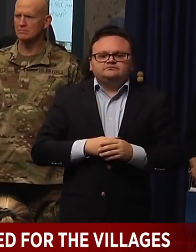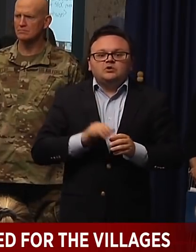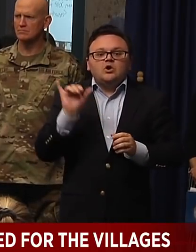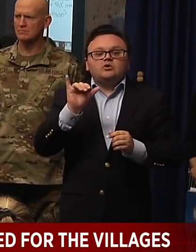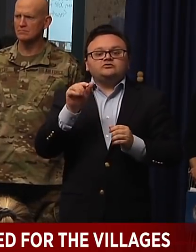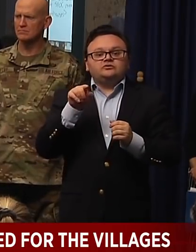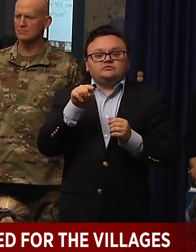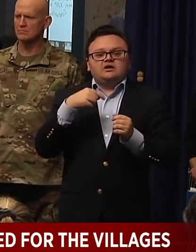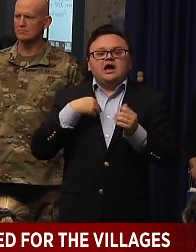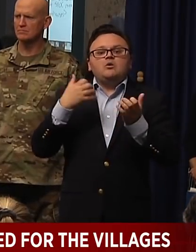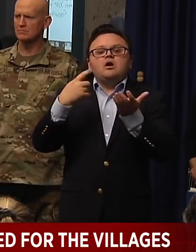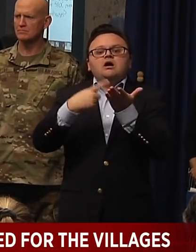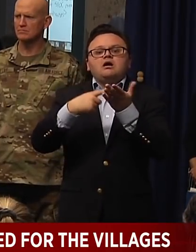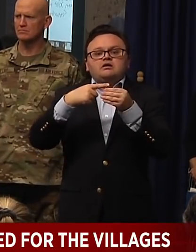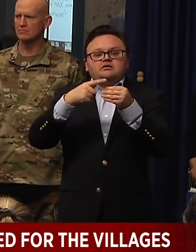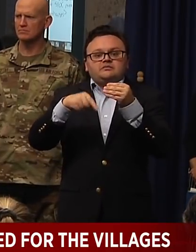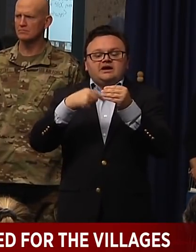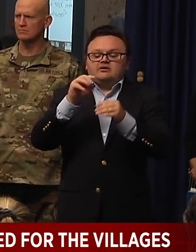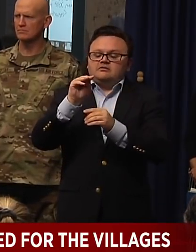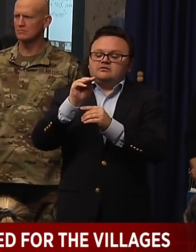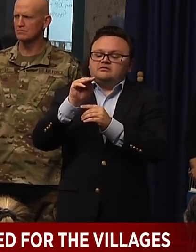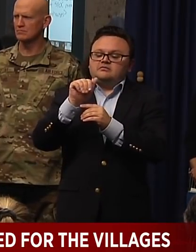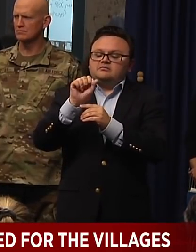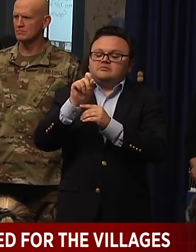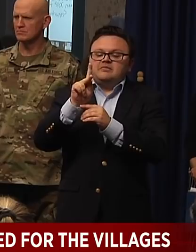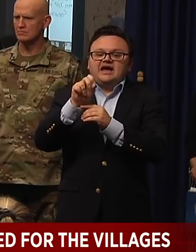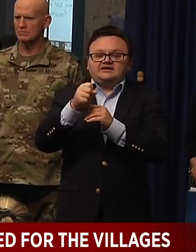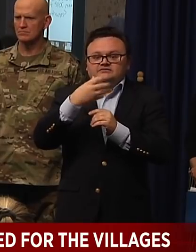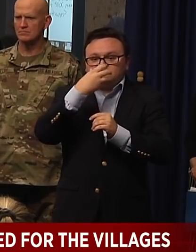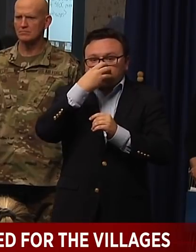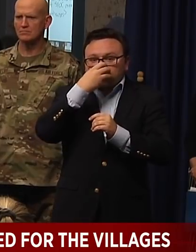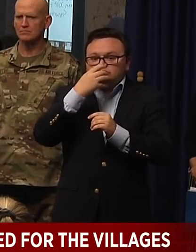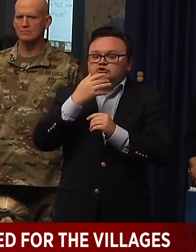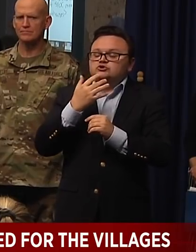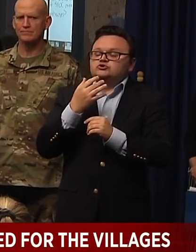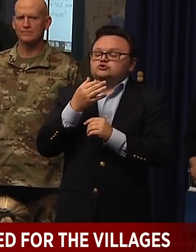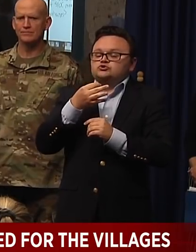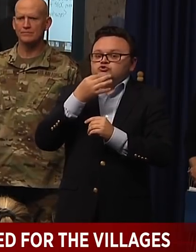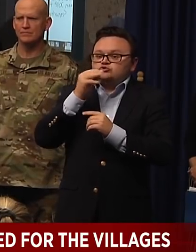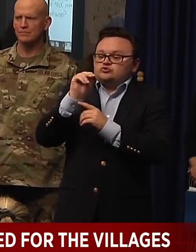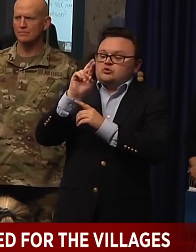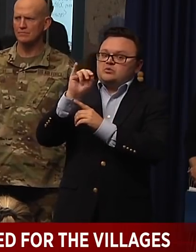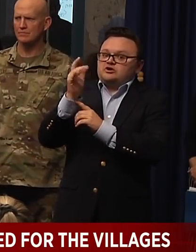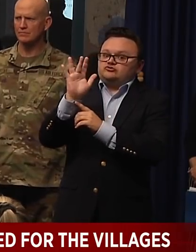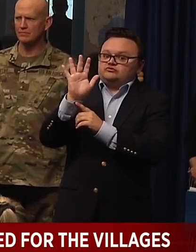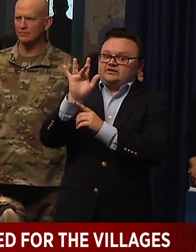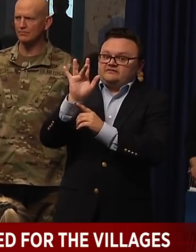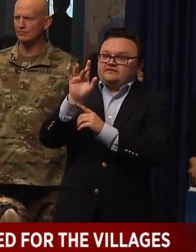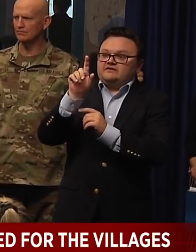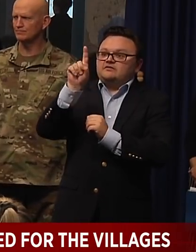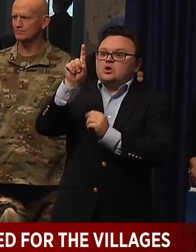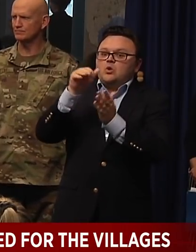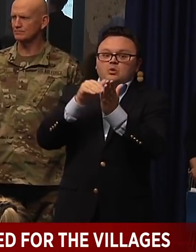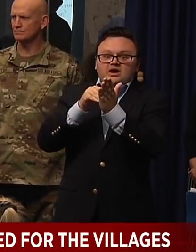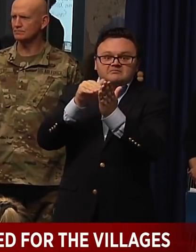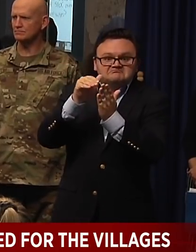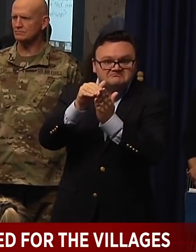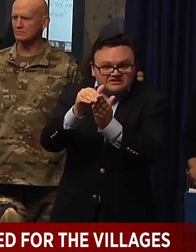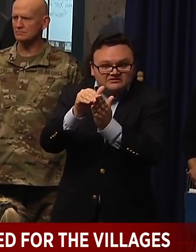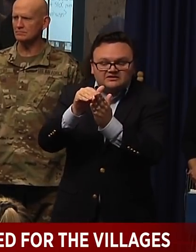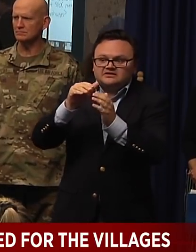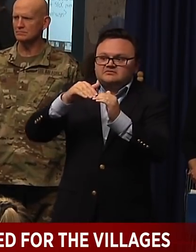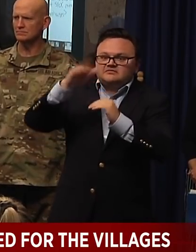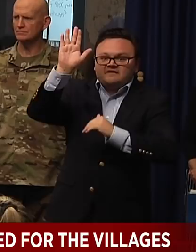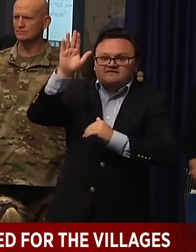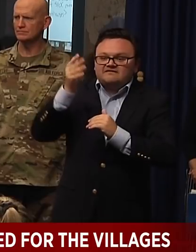by March 25th, we'll have a million and 25 masks. March 28th, another million. And then I think